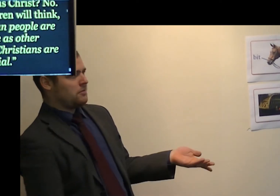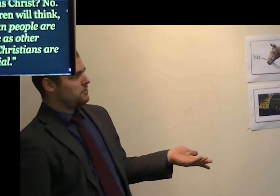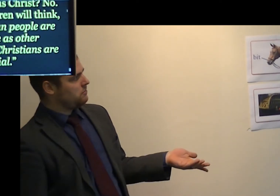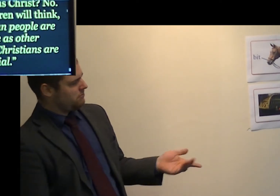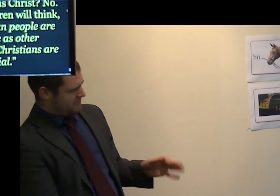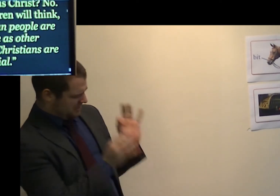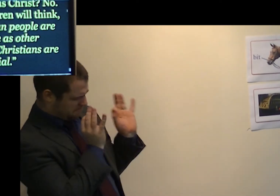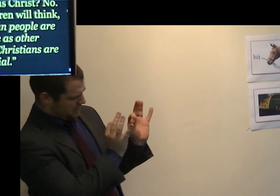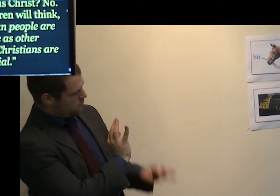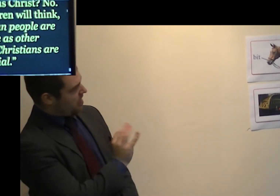not special.